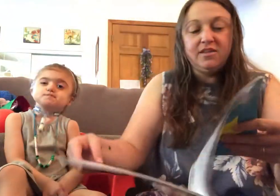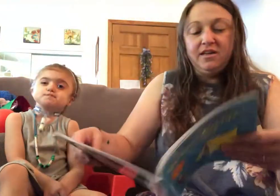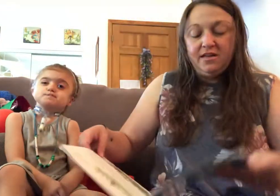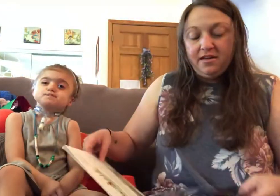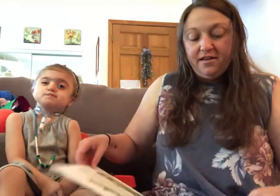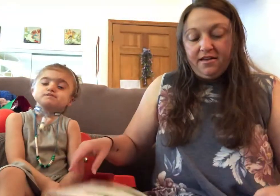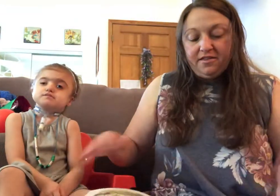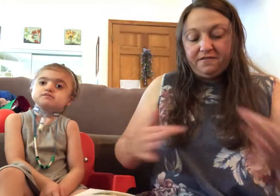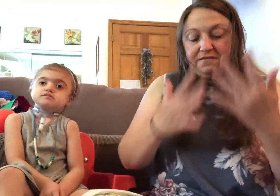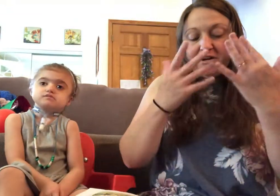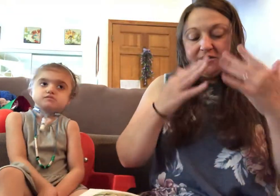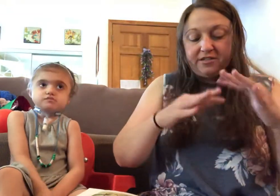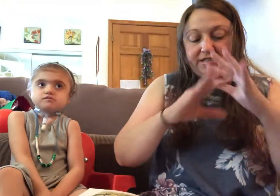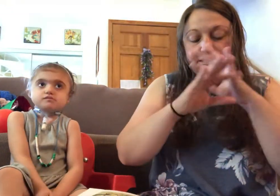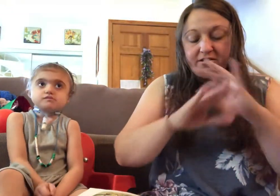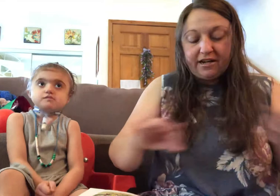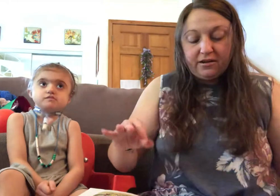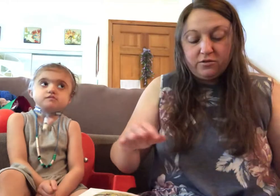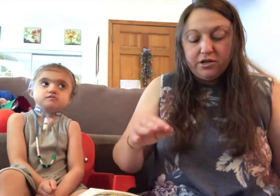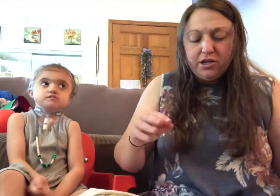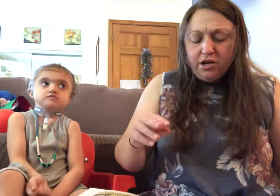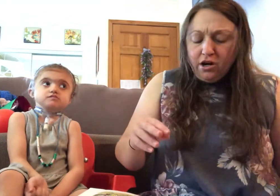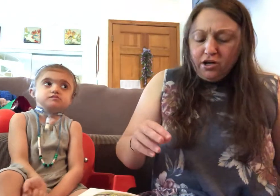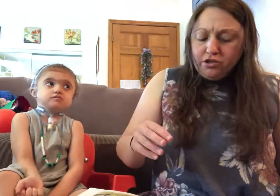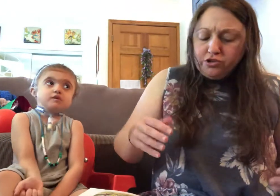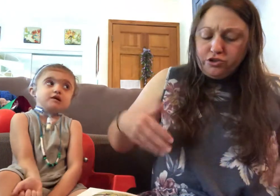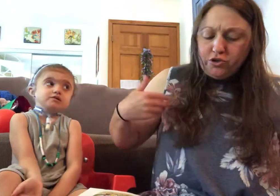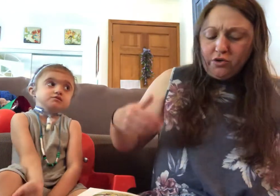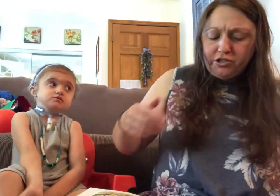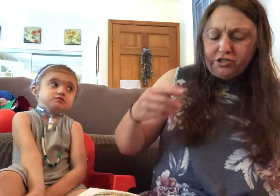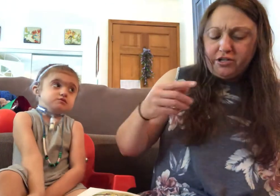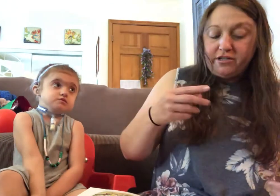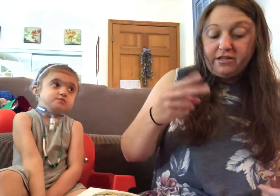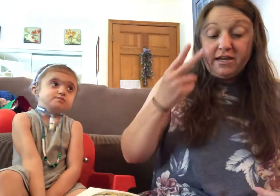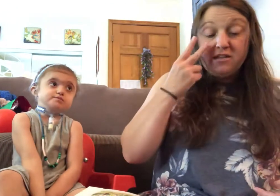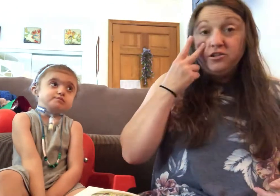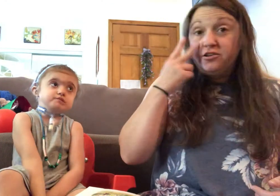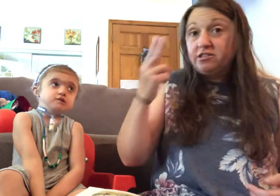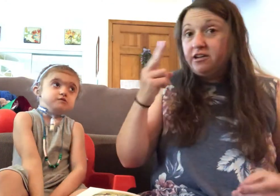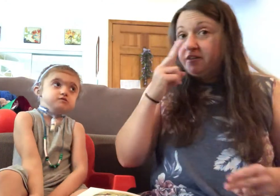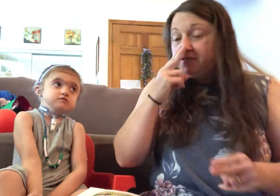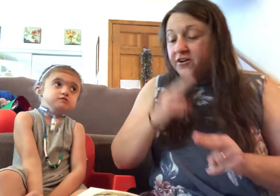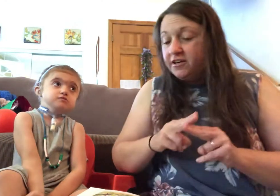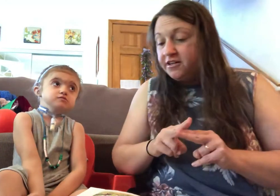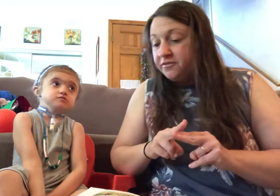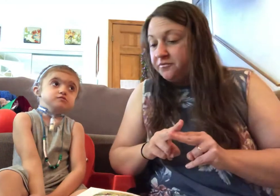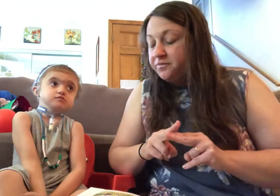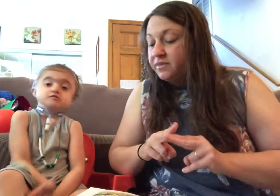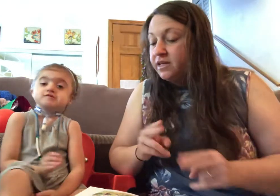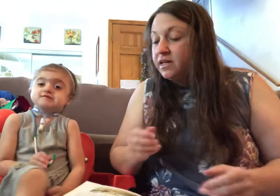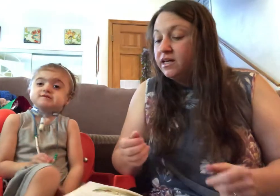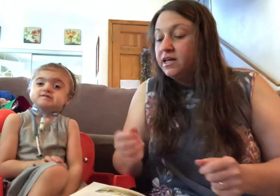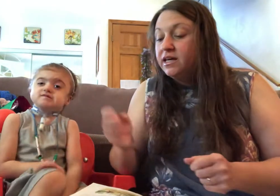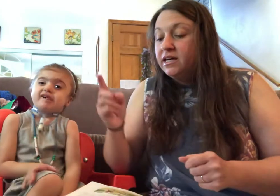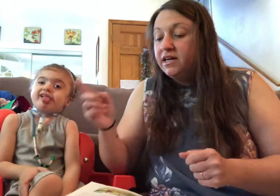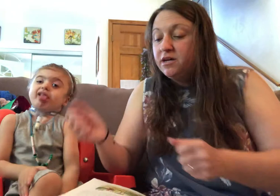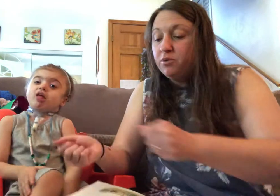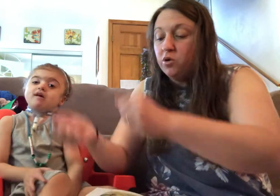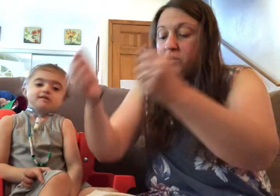The fire sizzled out. George thought that looked like fun. He poured